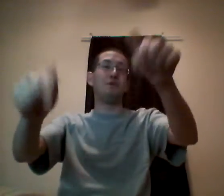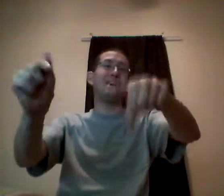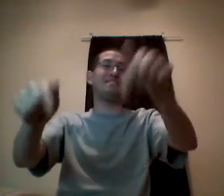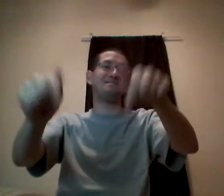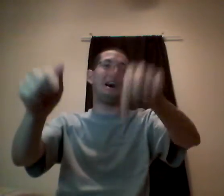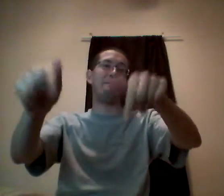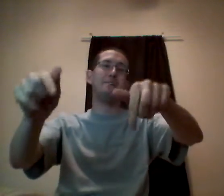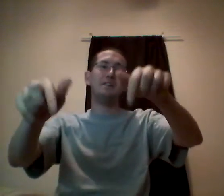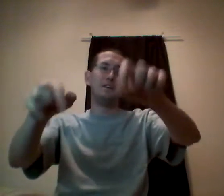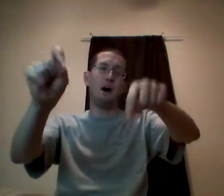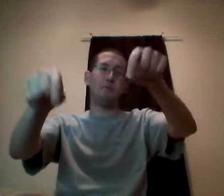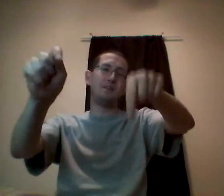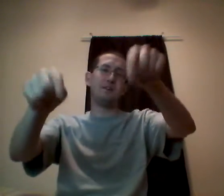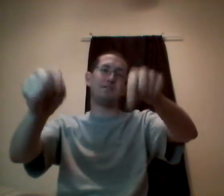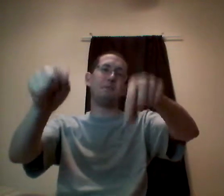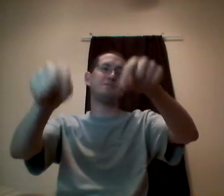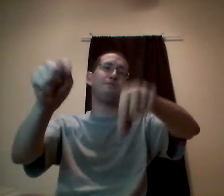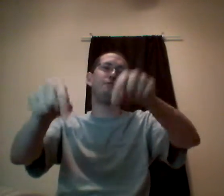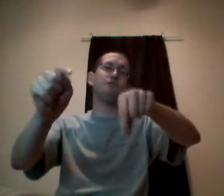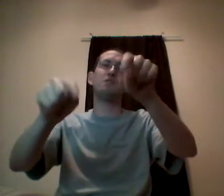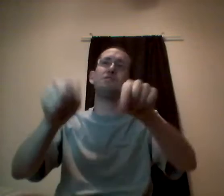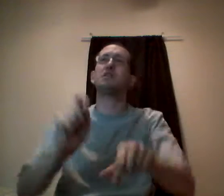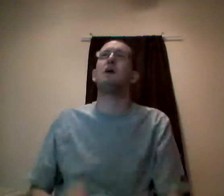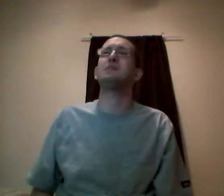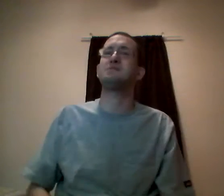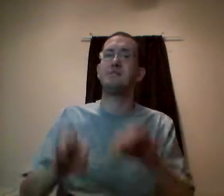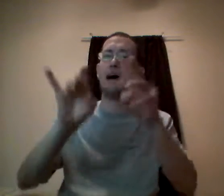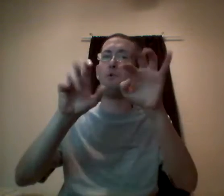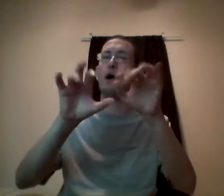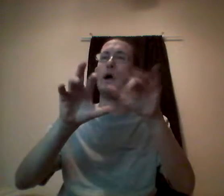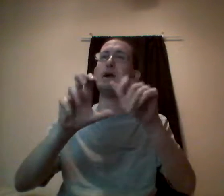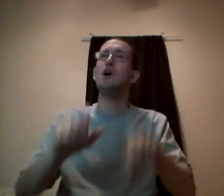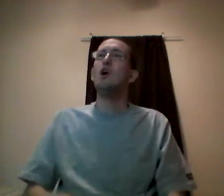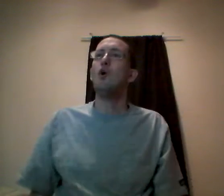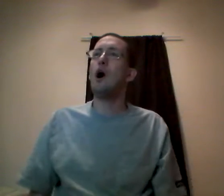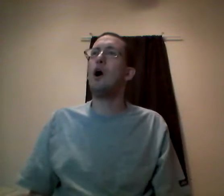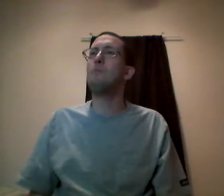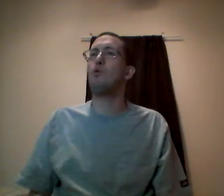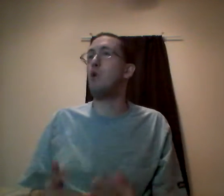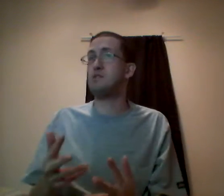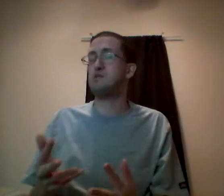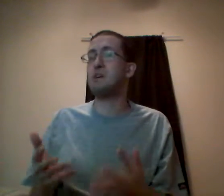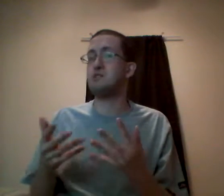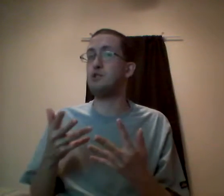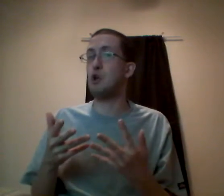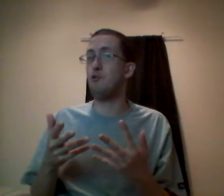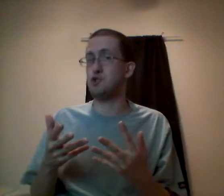it right this time. Point down to the comments. Feel free to leave in the comments and type away what this means if you know for